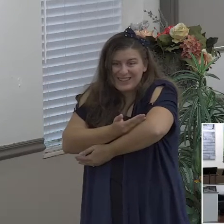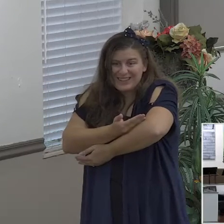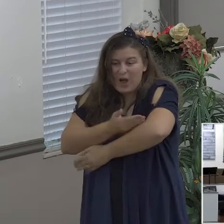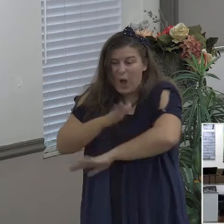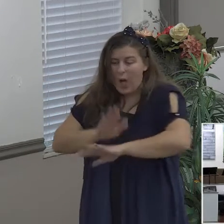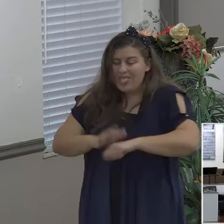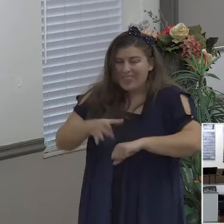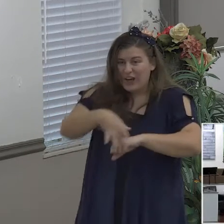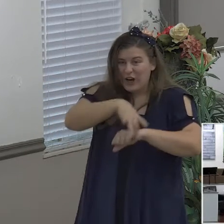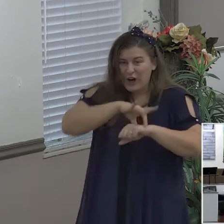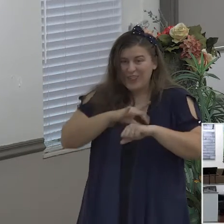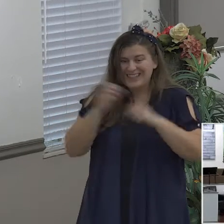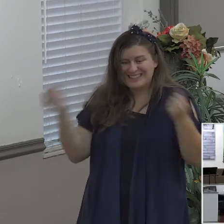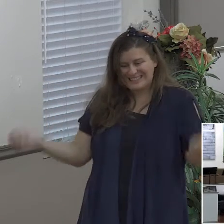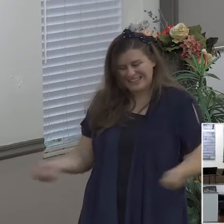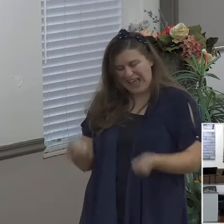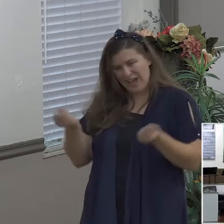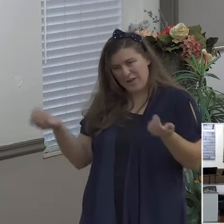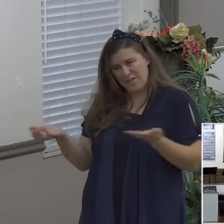and I want to ask you parents